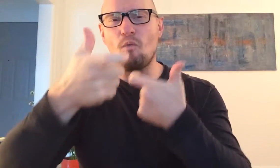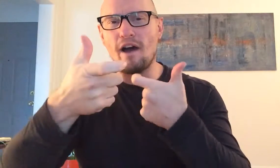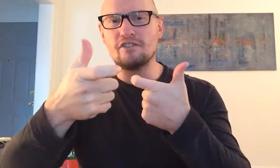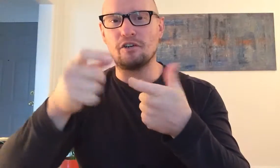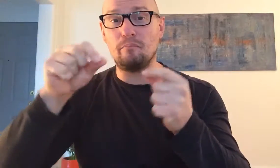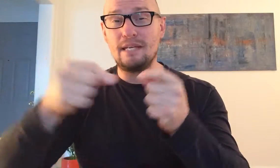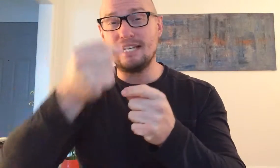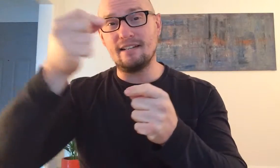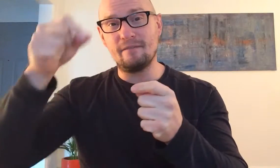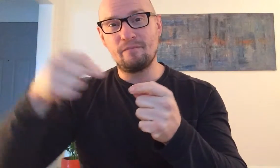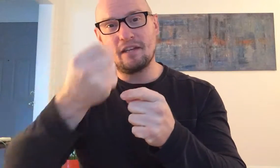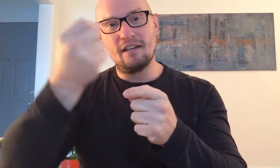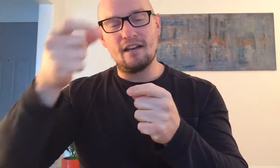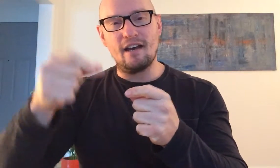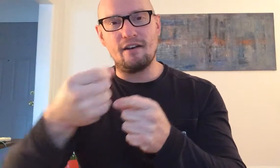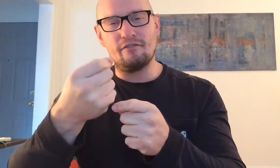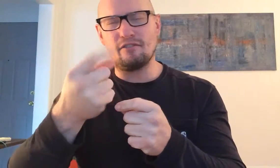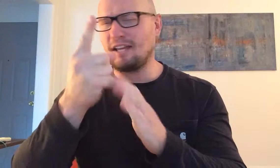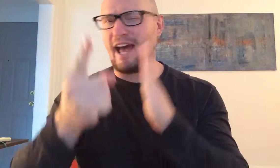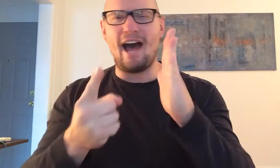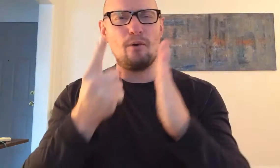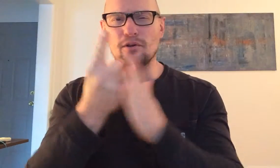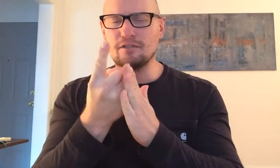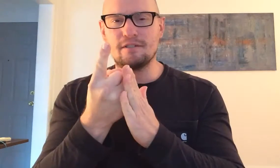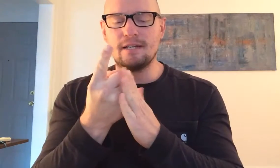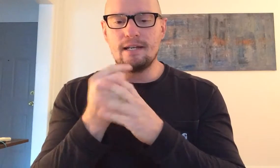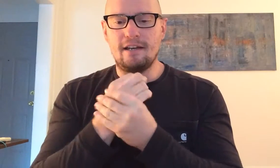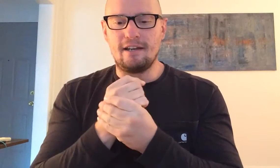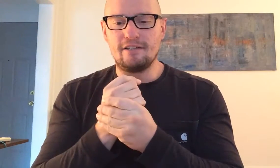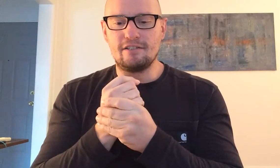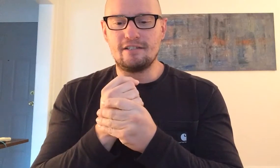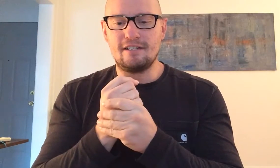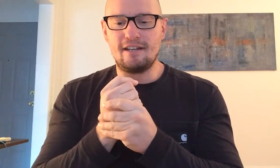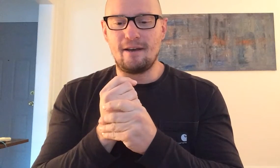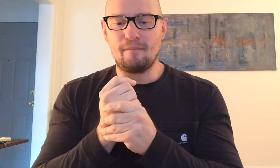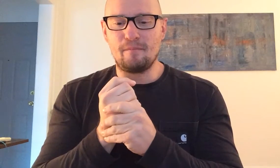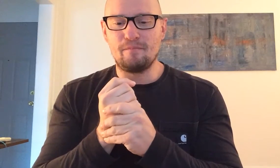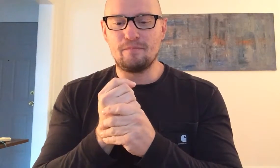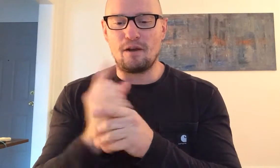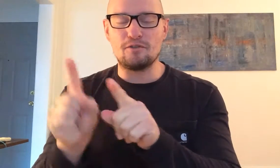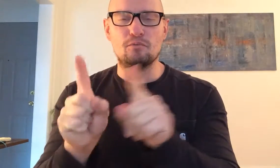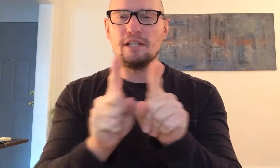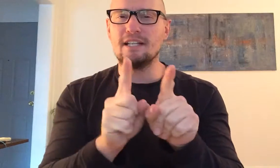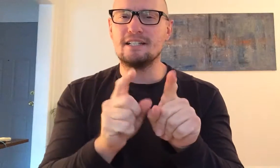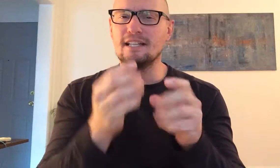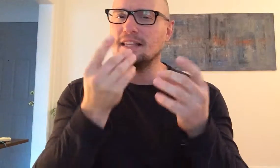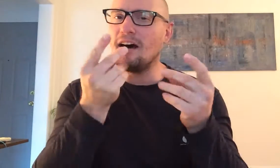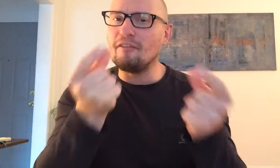watch her bead for like hours she also really she loved